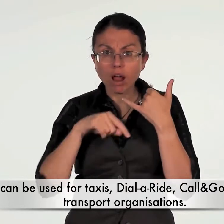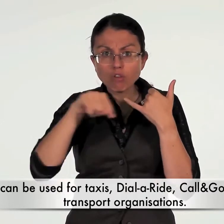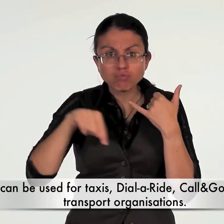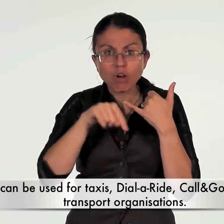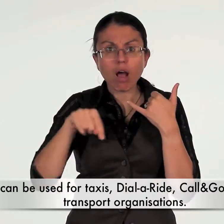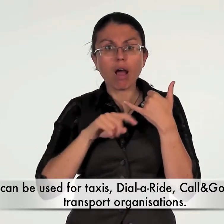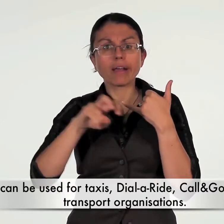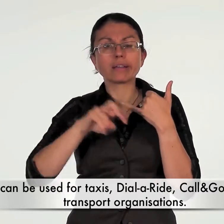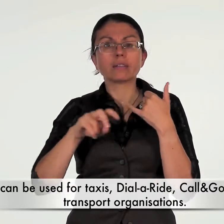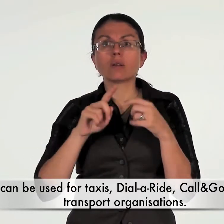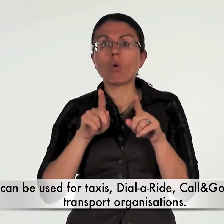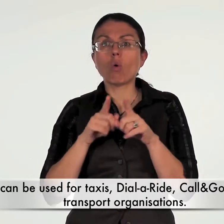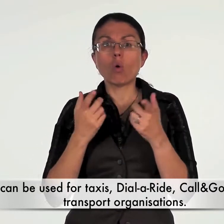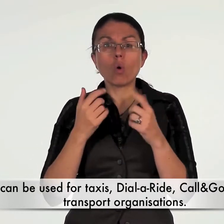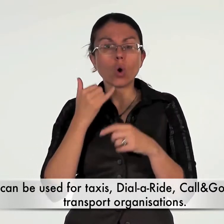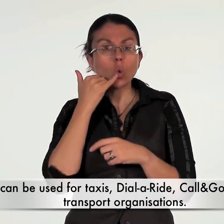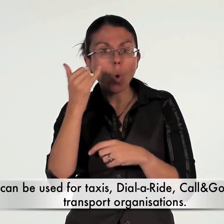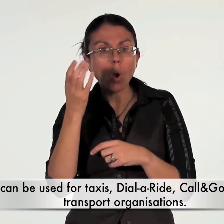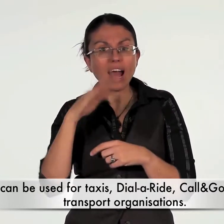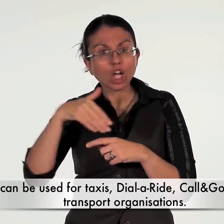and other transport organisations.